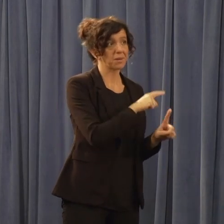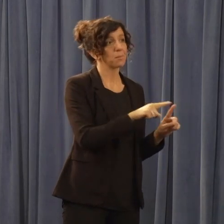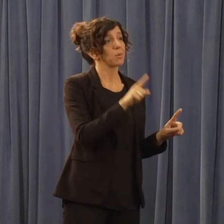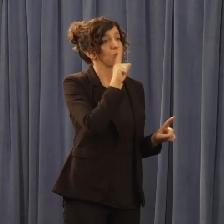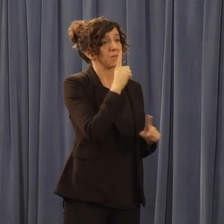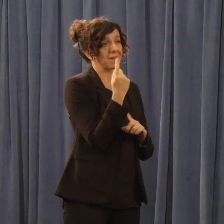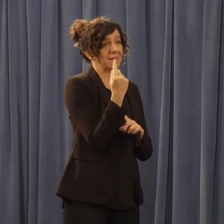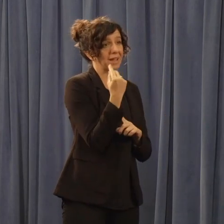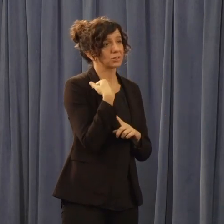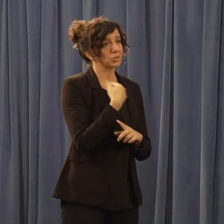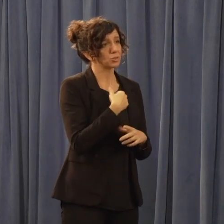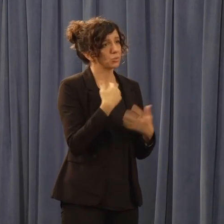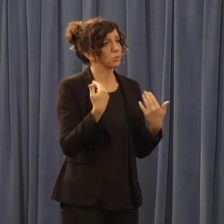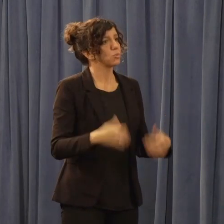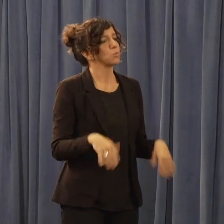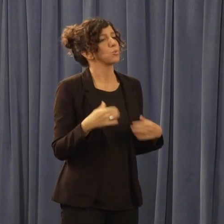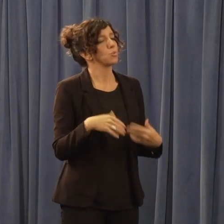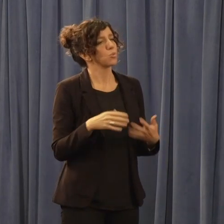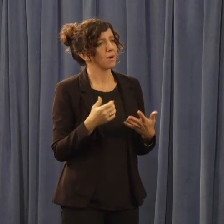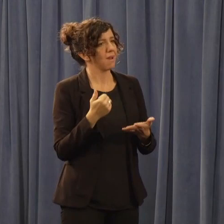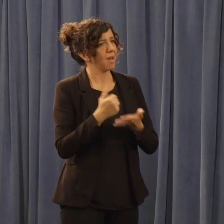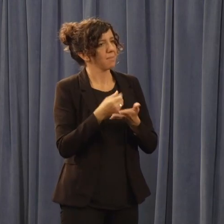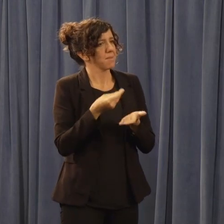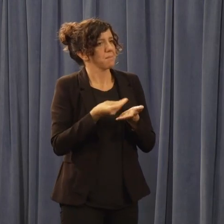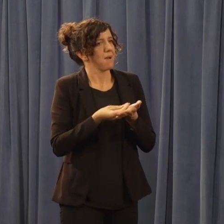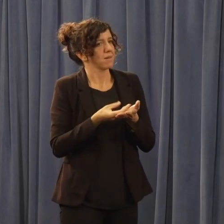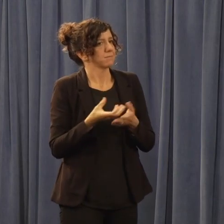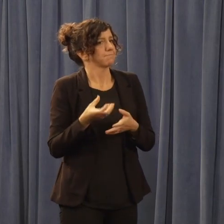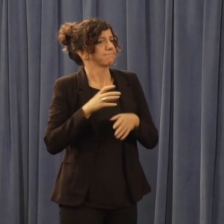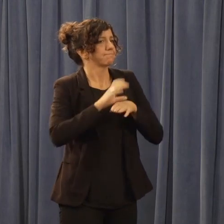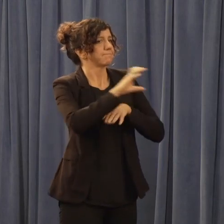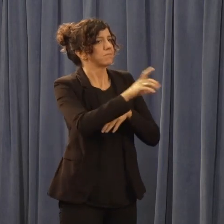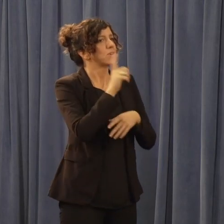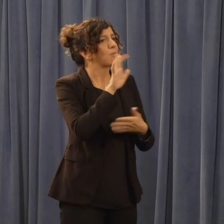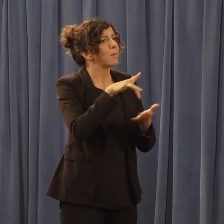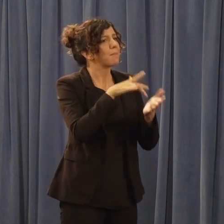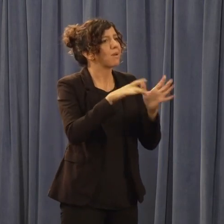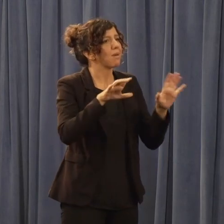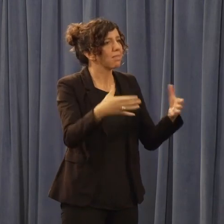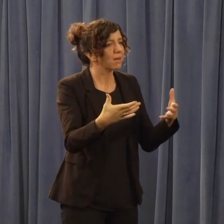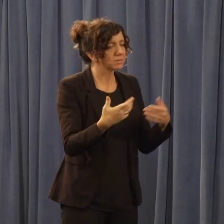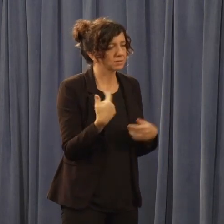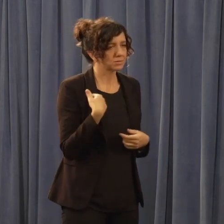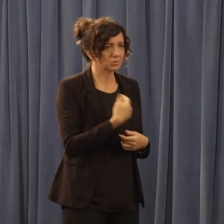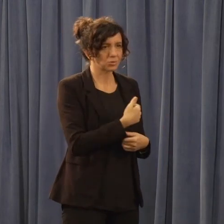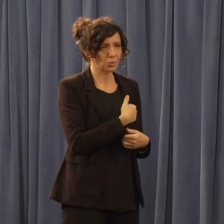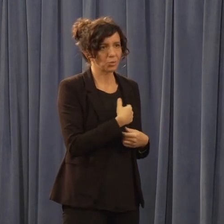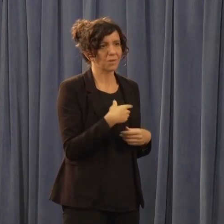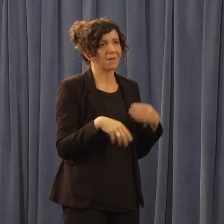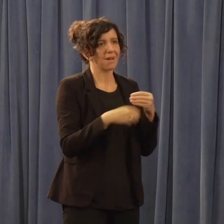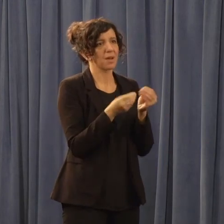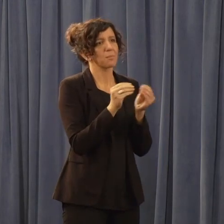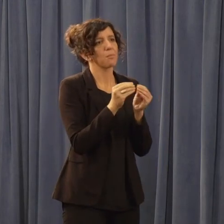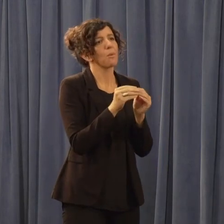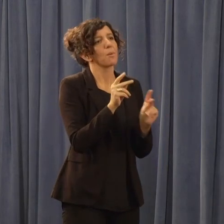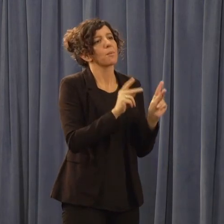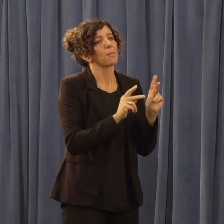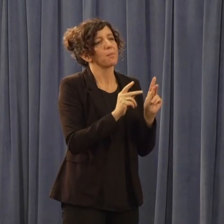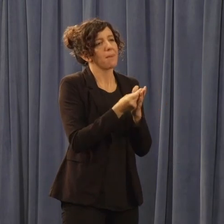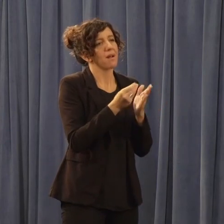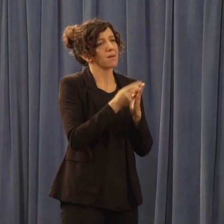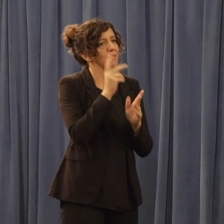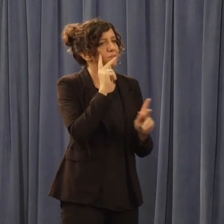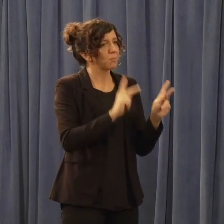deepest dive subsidies for the middle class of any state in American history. We deepened subsidies for people earning 250 to 400%. We